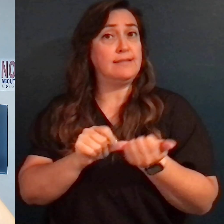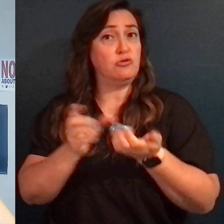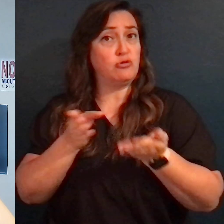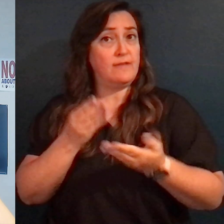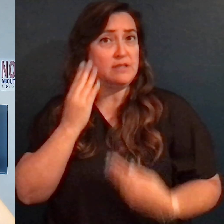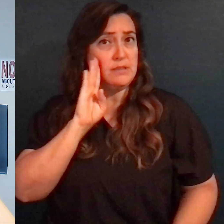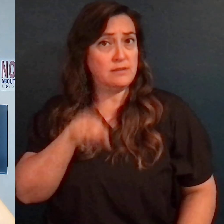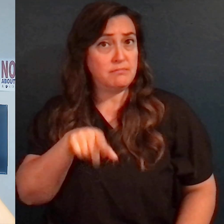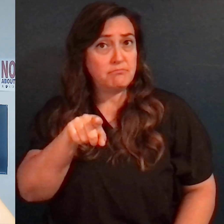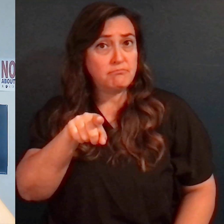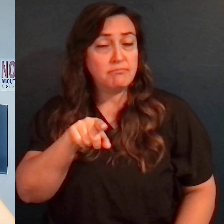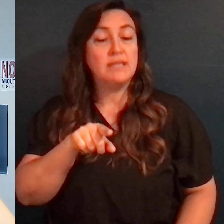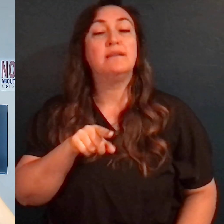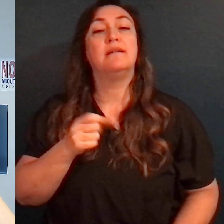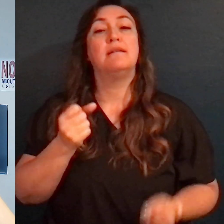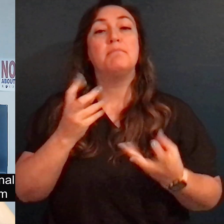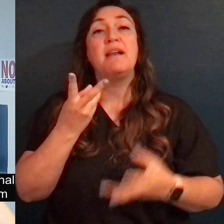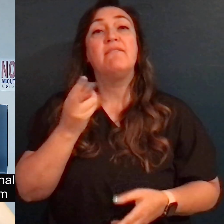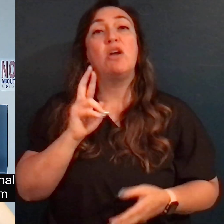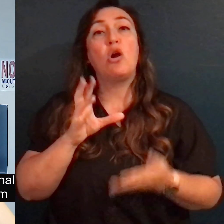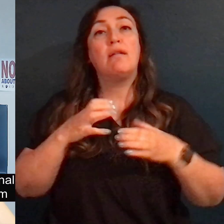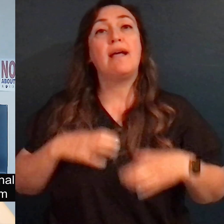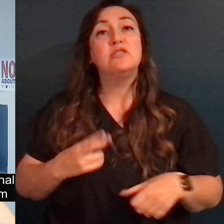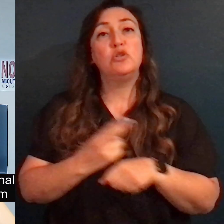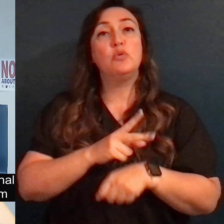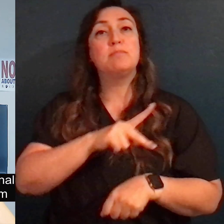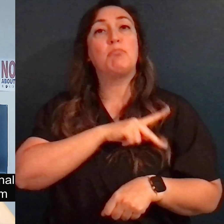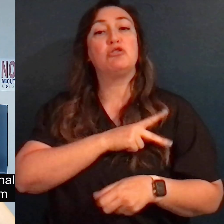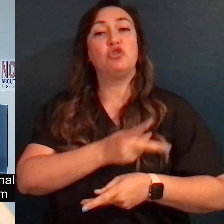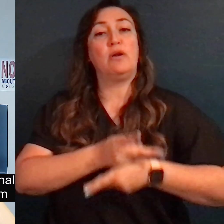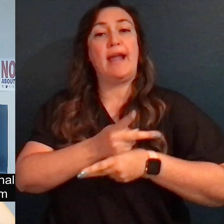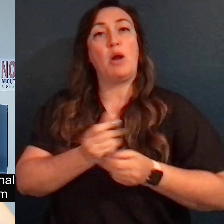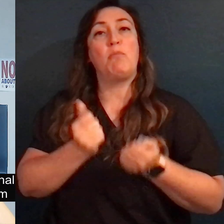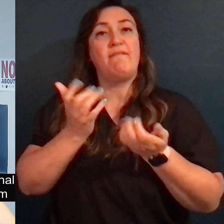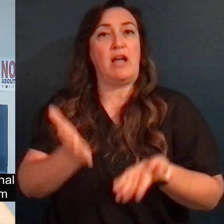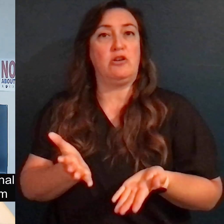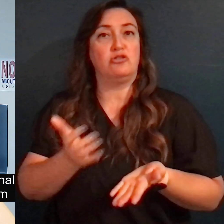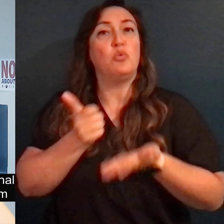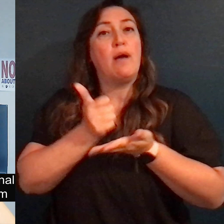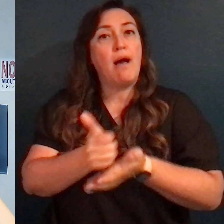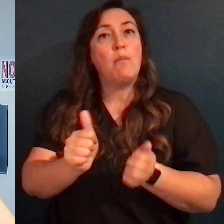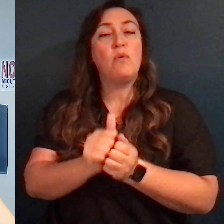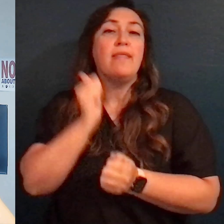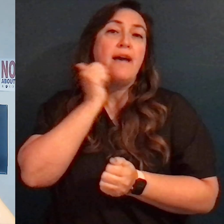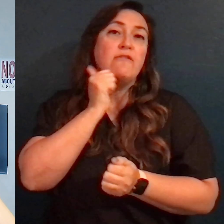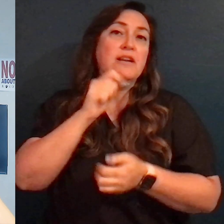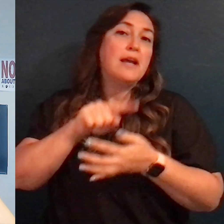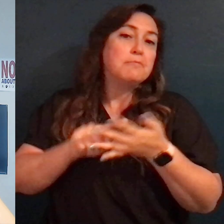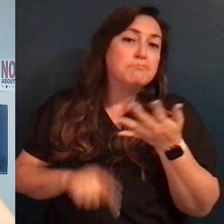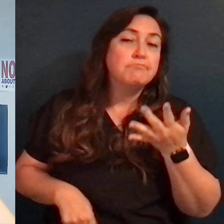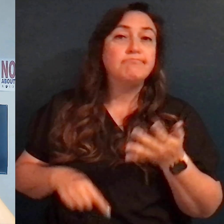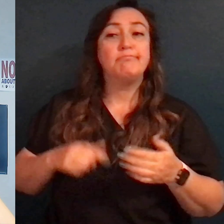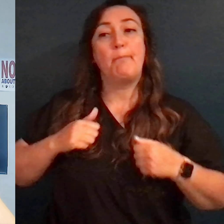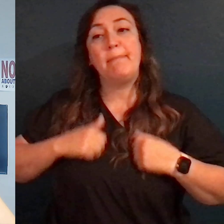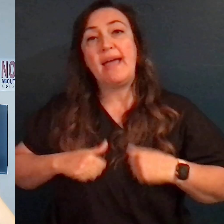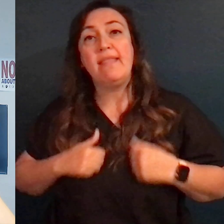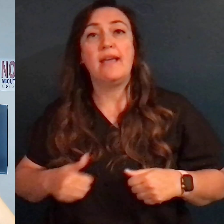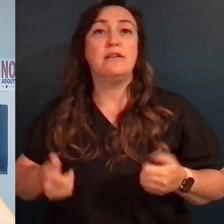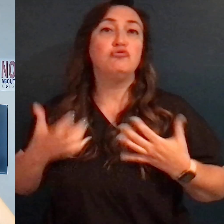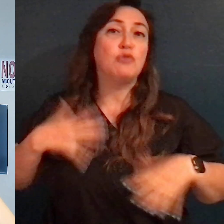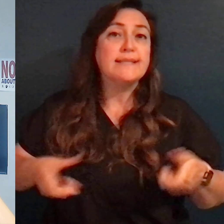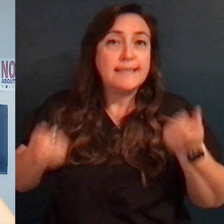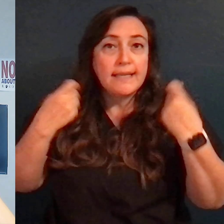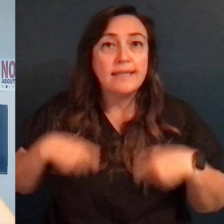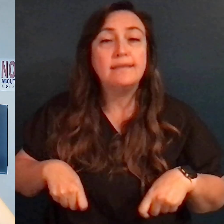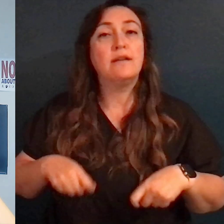assistance services? Many VR clients use personal care providers to help them with daily living activities such